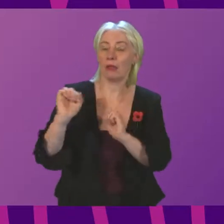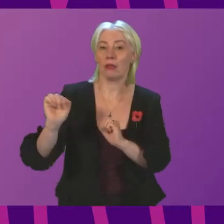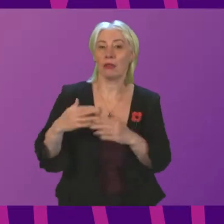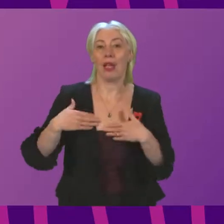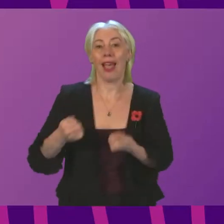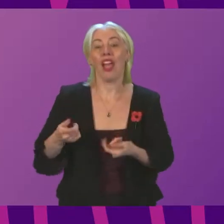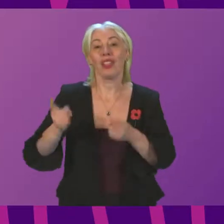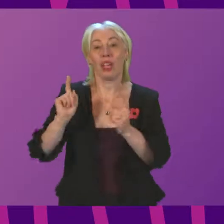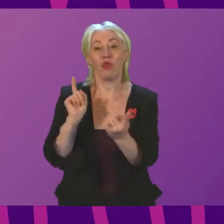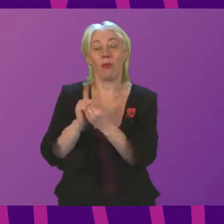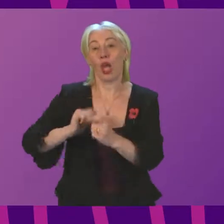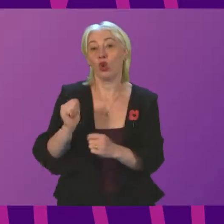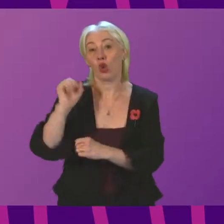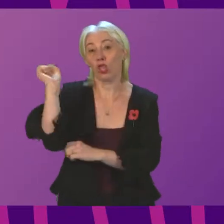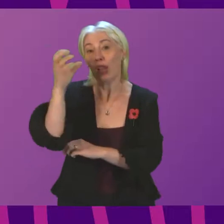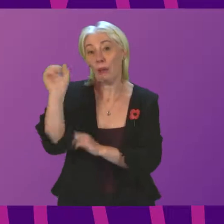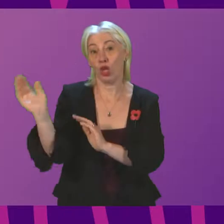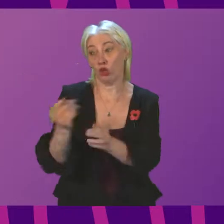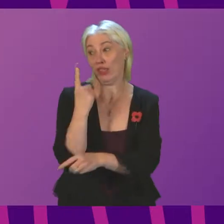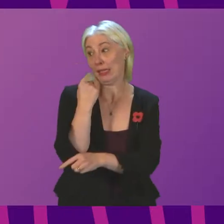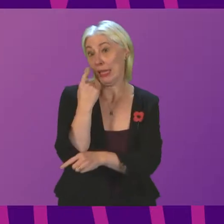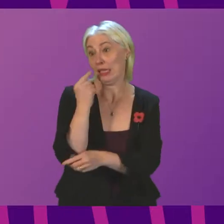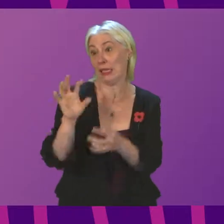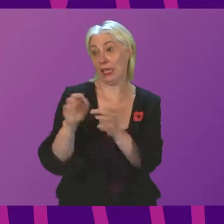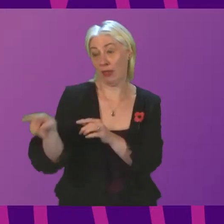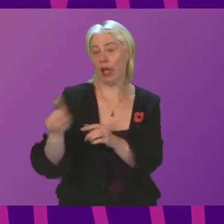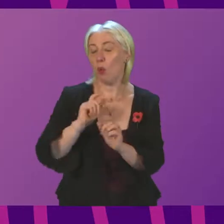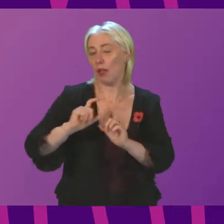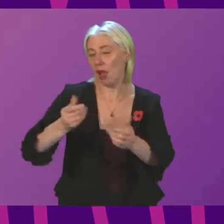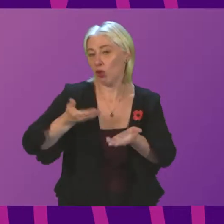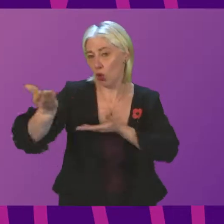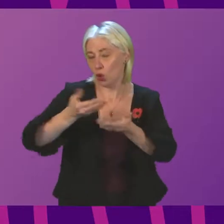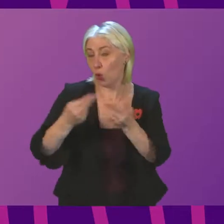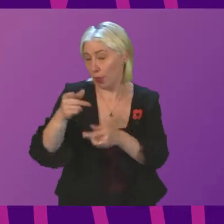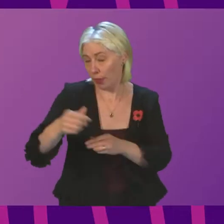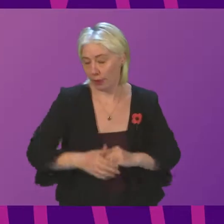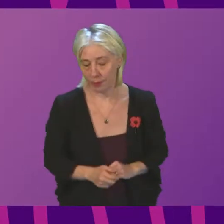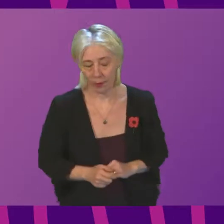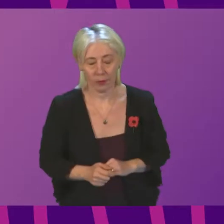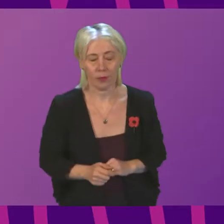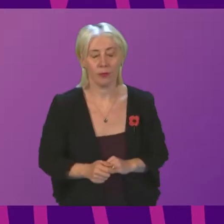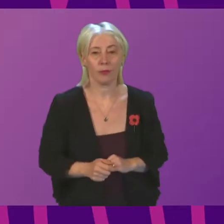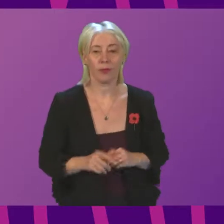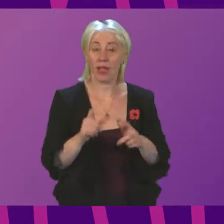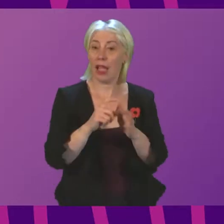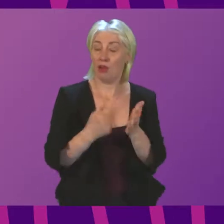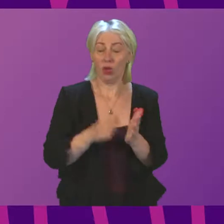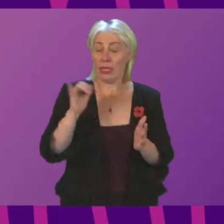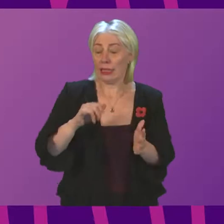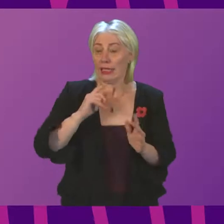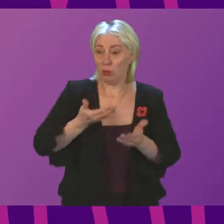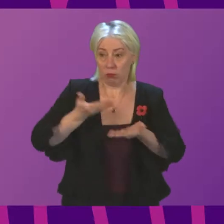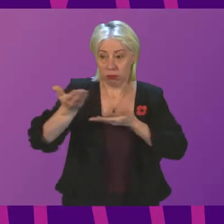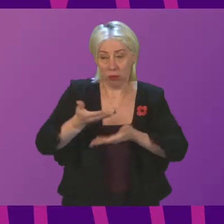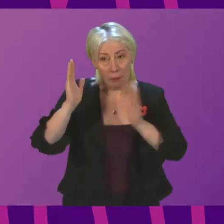Ambulance Service yesterday on these questions, and that dialogue will continue. Douglas Ross. The dialogue has to continue, but we need